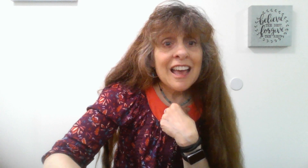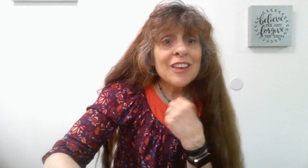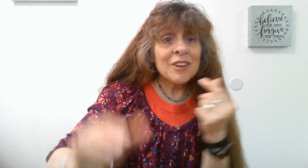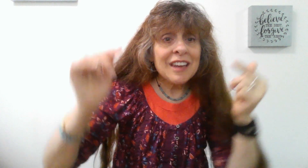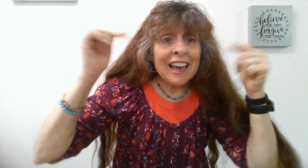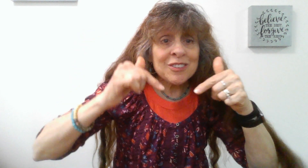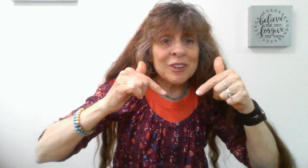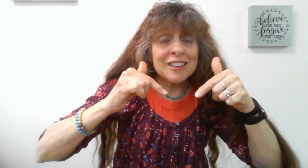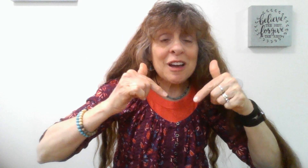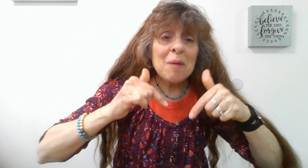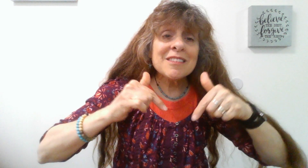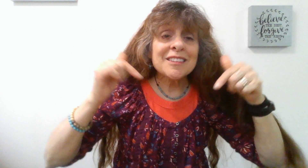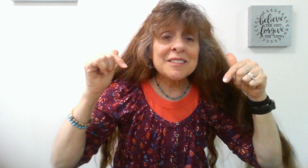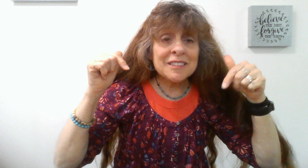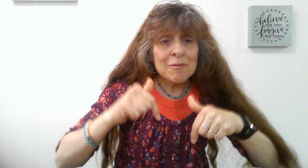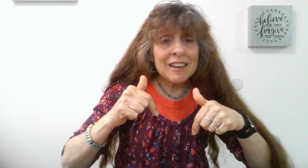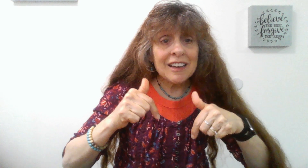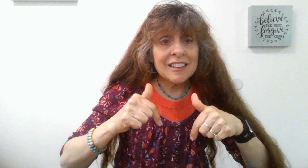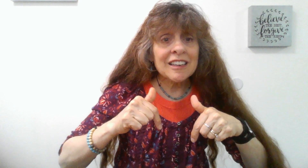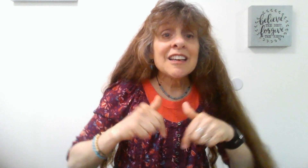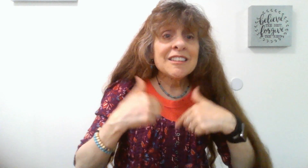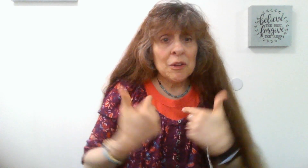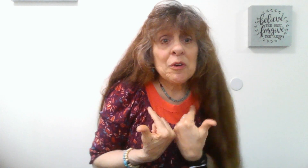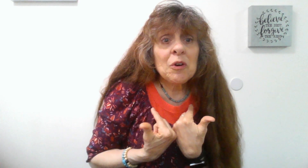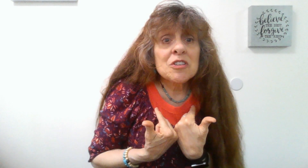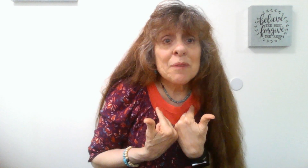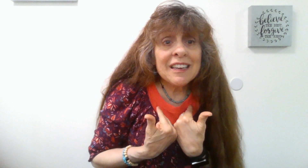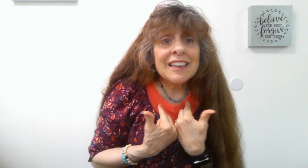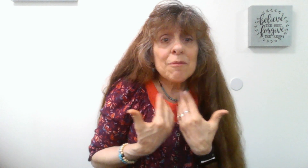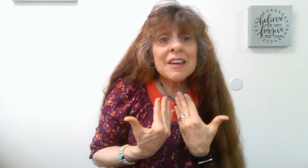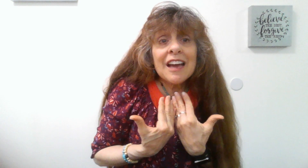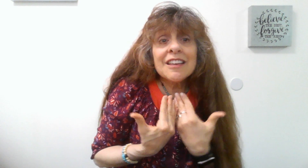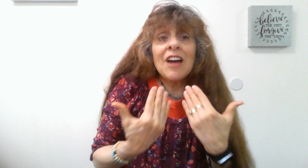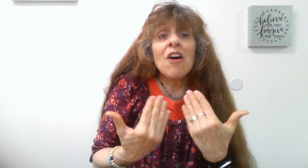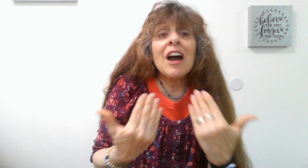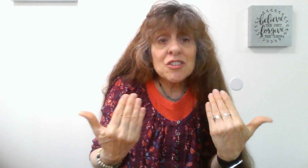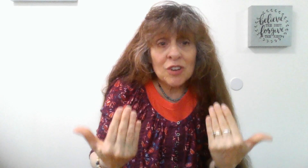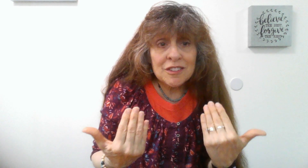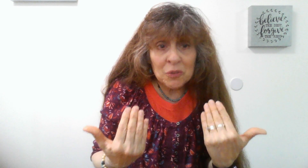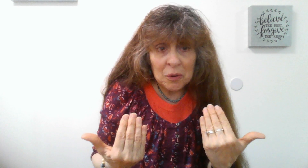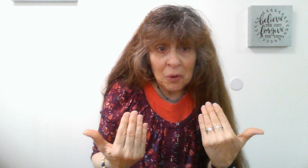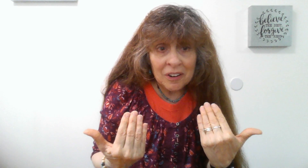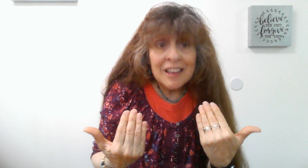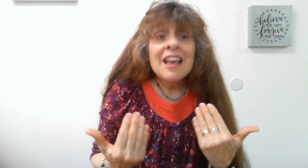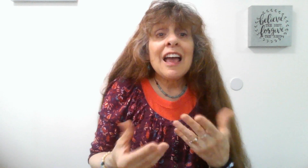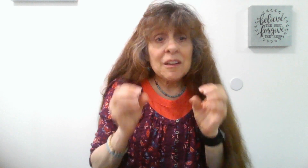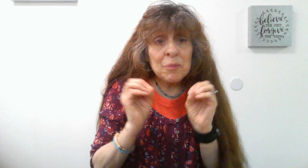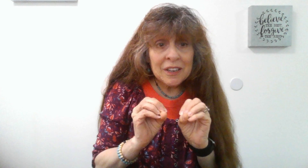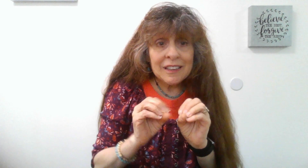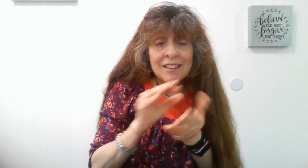You can answer in the comments and give me an idea. They'll encourage me and give me an idea of how I can trust the Lord more. And in putting that